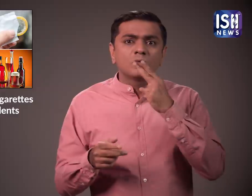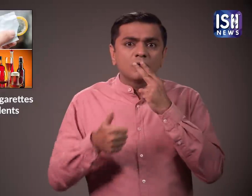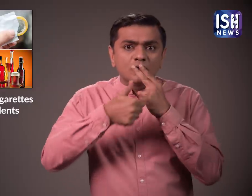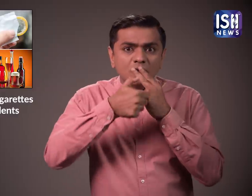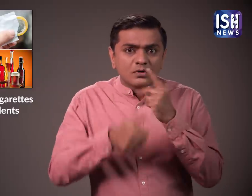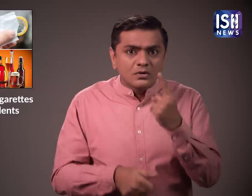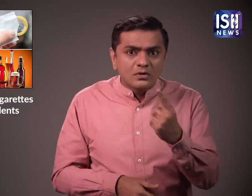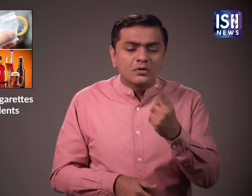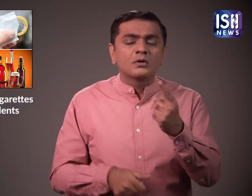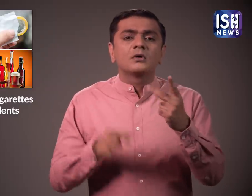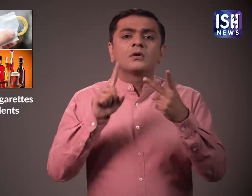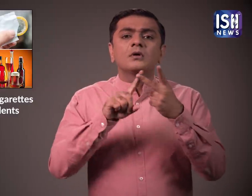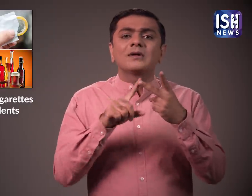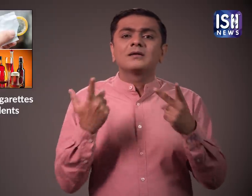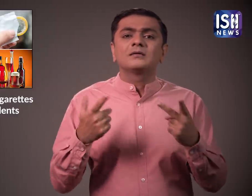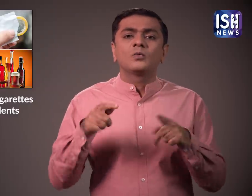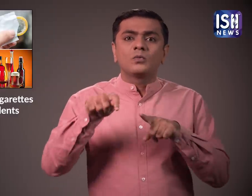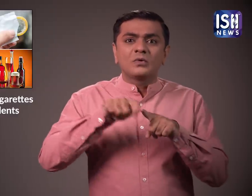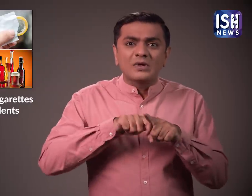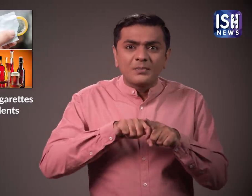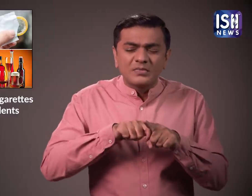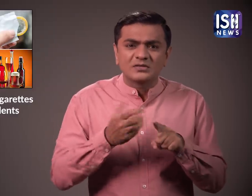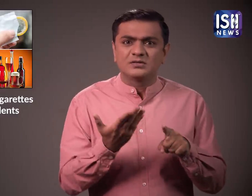found cigarettes, lighters, condoms,